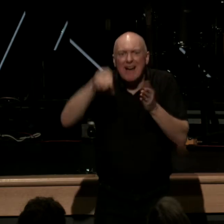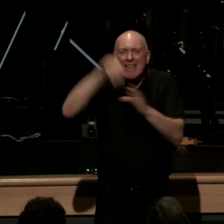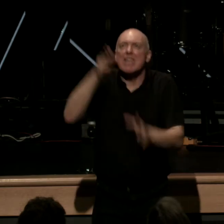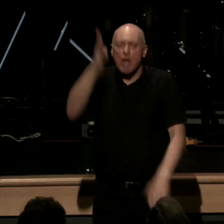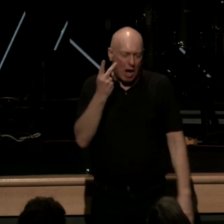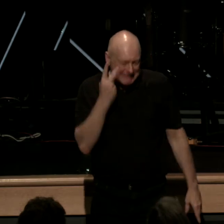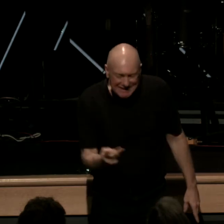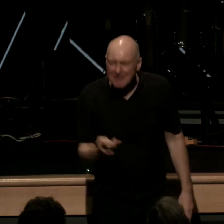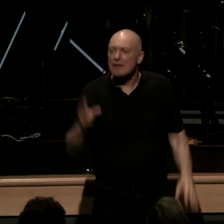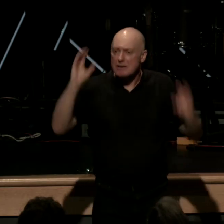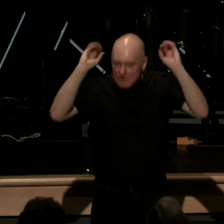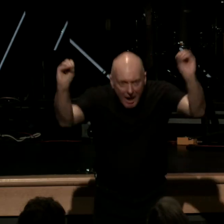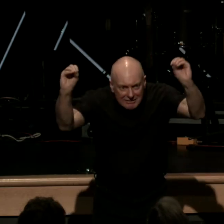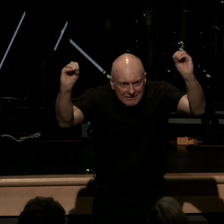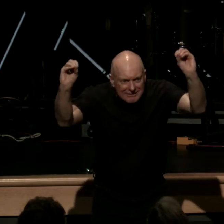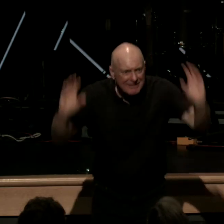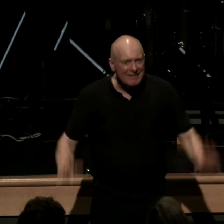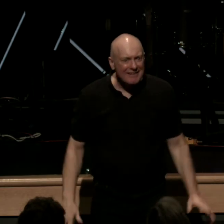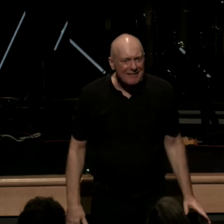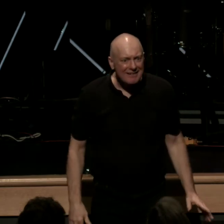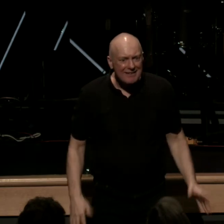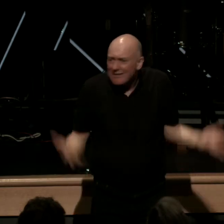sight the bible is so clear